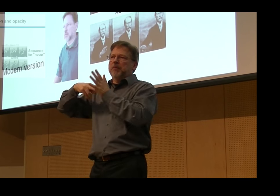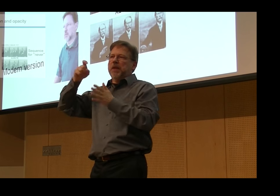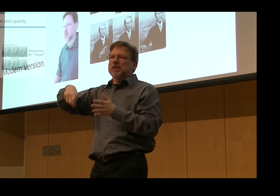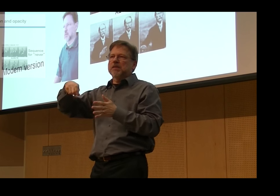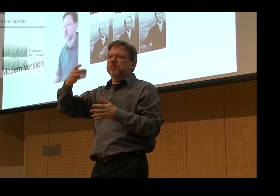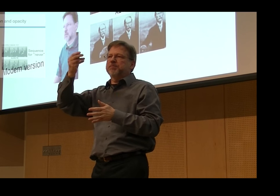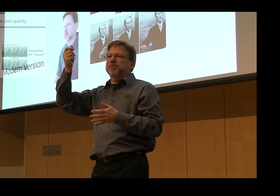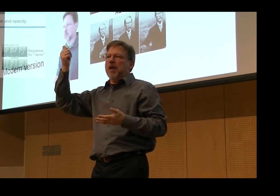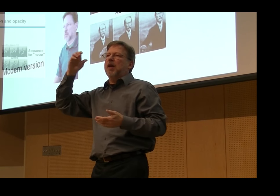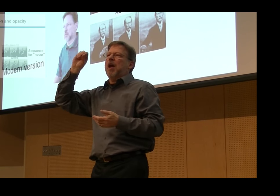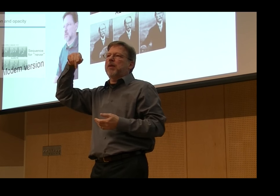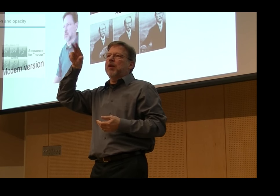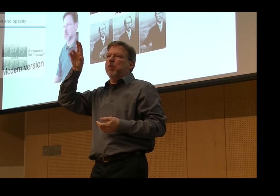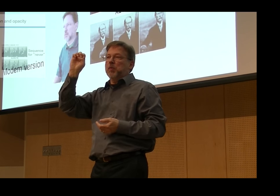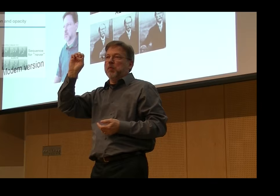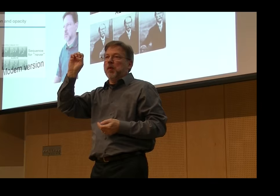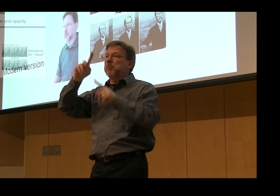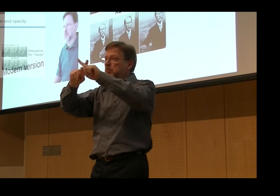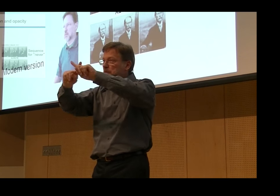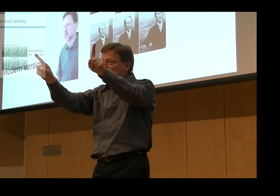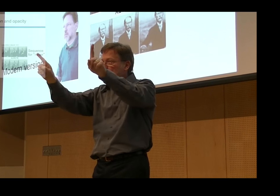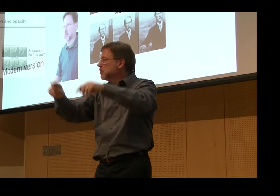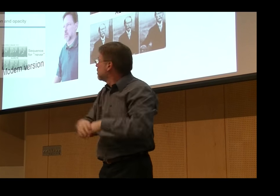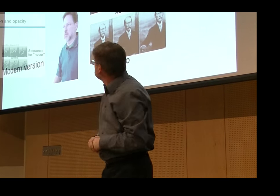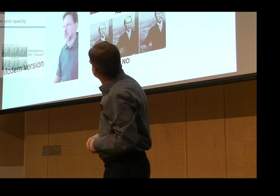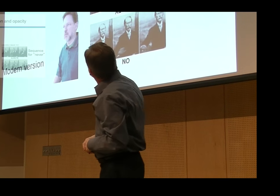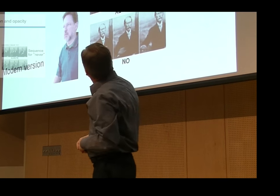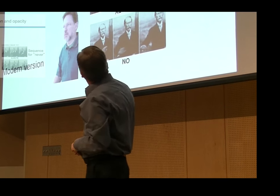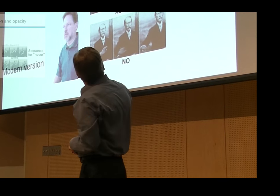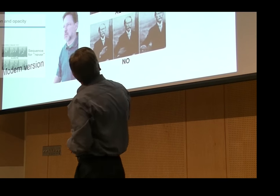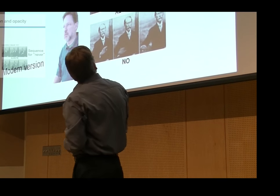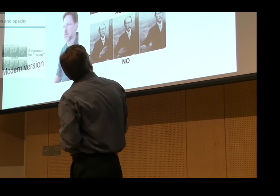the second part becoming eclitic, the negative becoming eclitic.